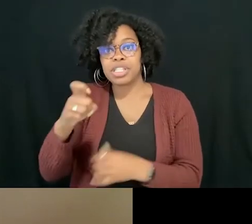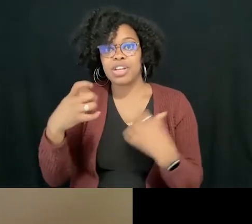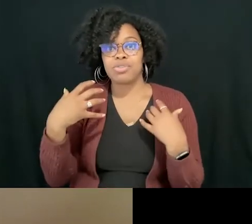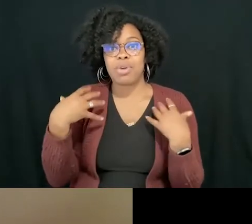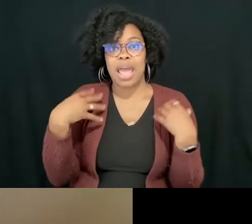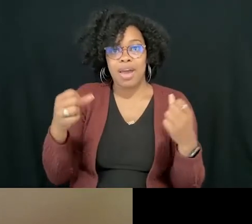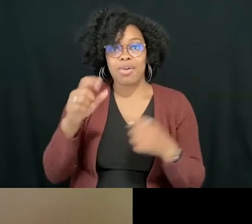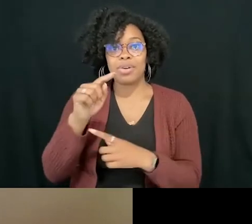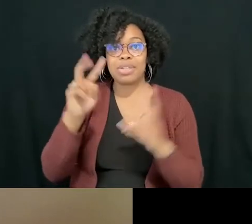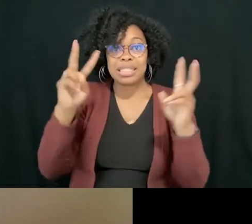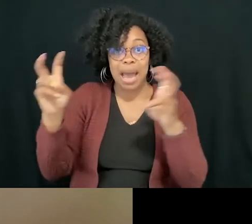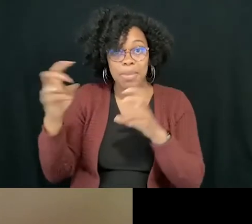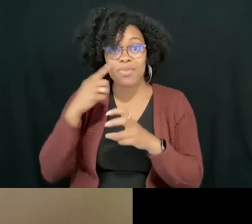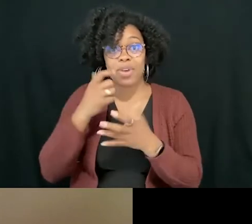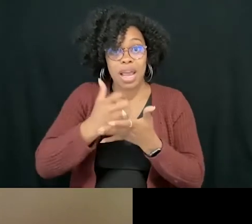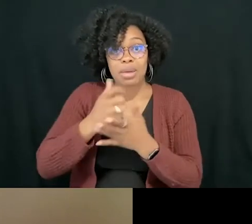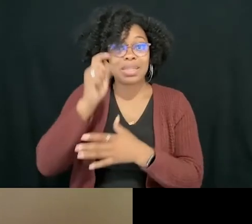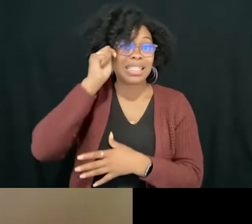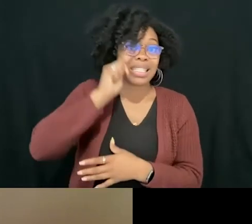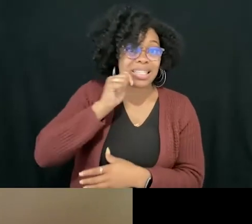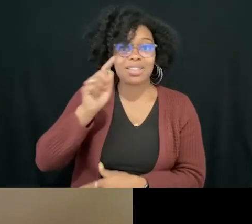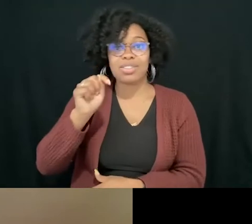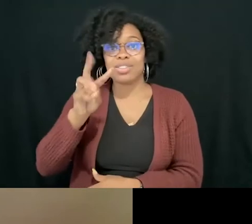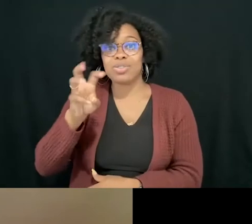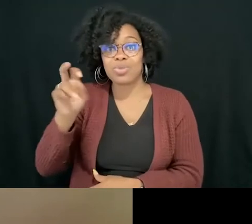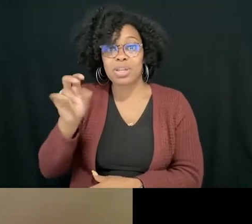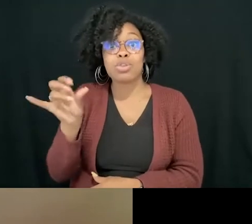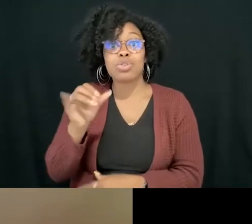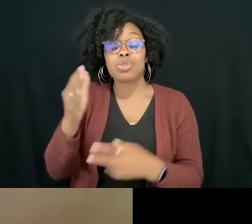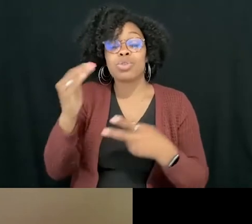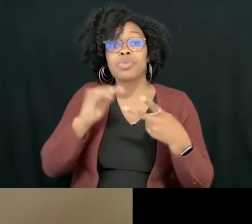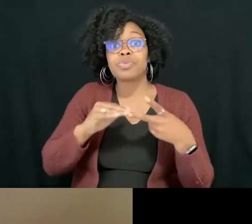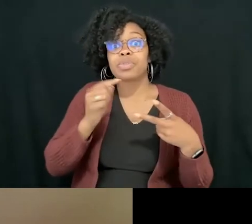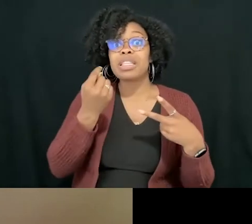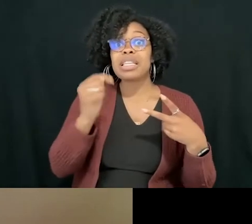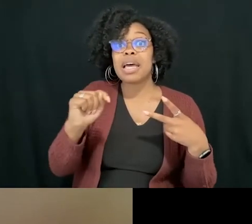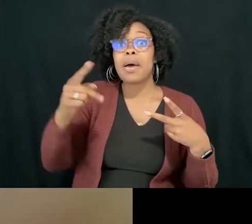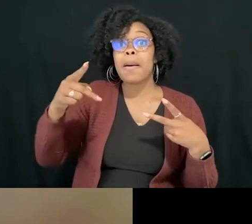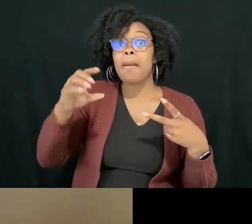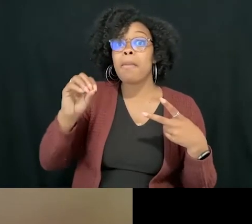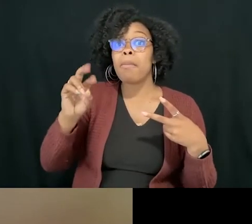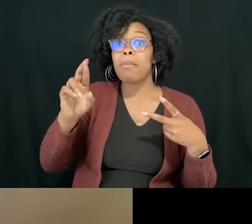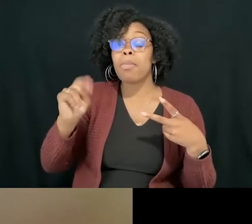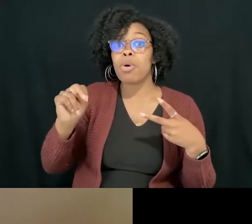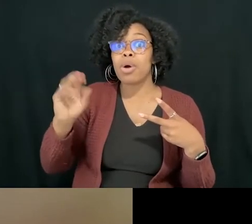And also the porn conversation, the porn conversation, the.org. These are organizations